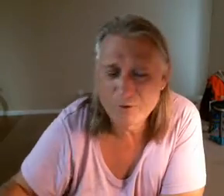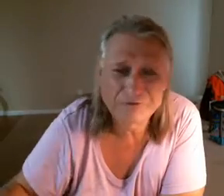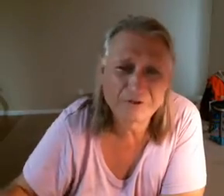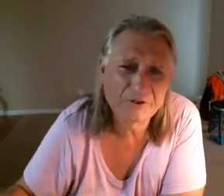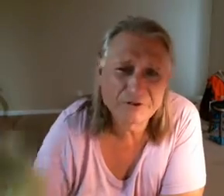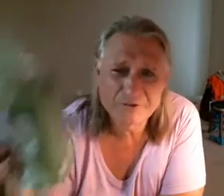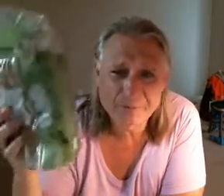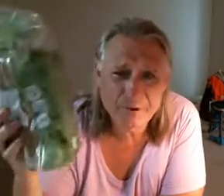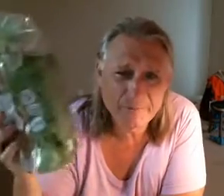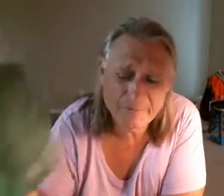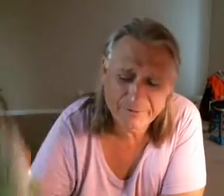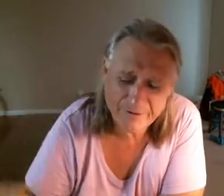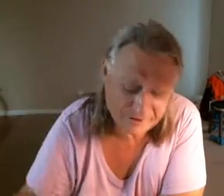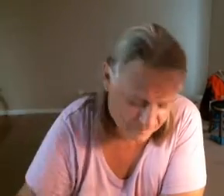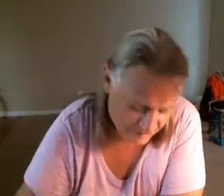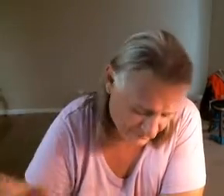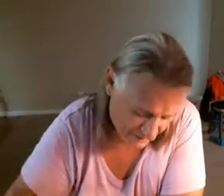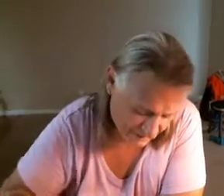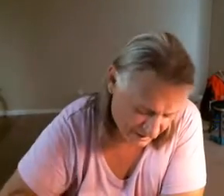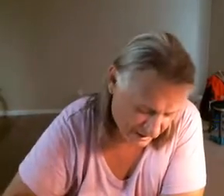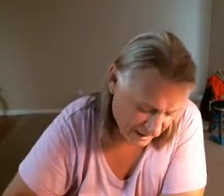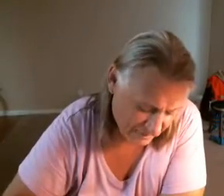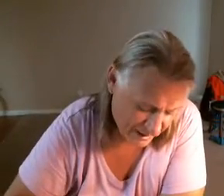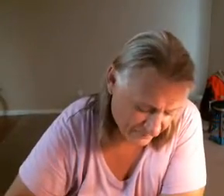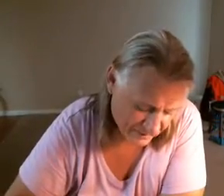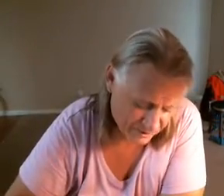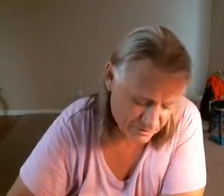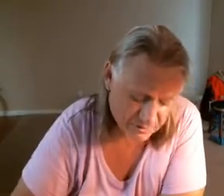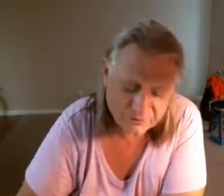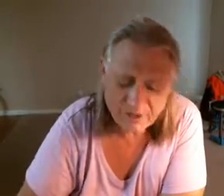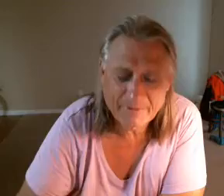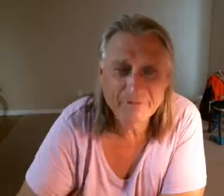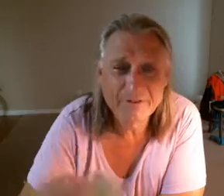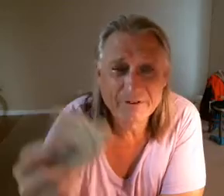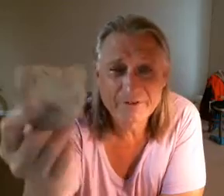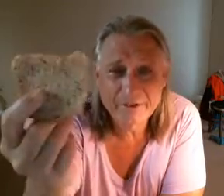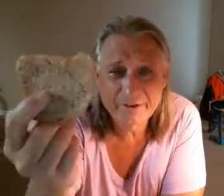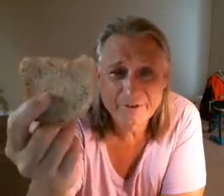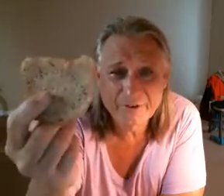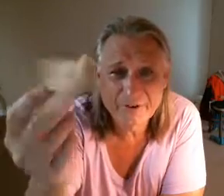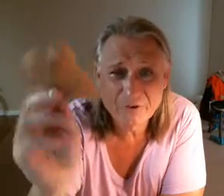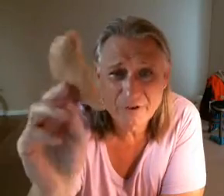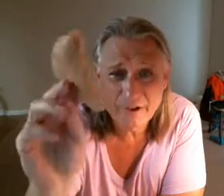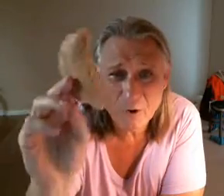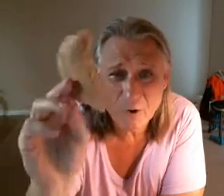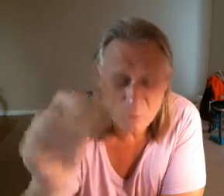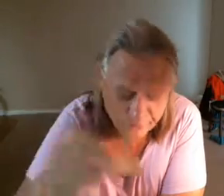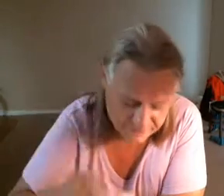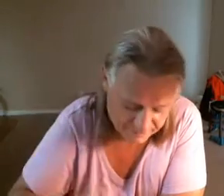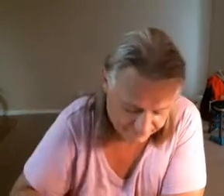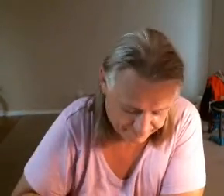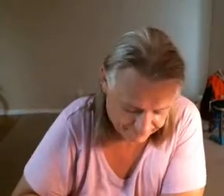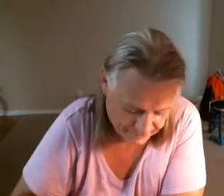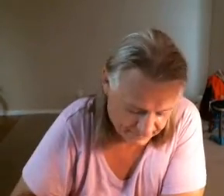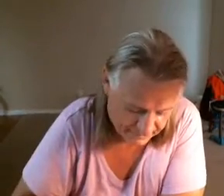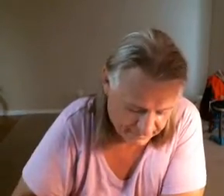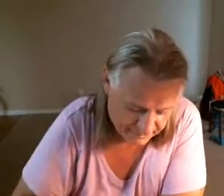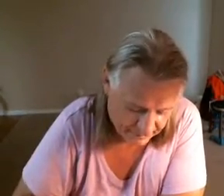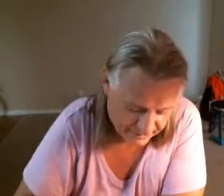most delicious bread I've ever tasted in my life I I made a video and I talked about see it's like it's like it looks like a whole wheat but